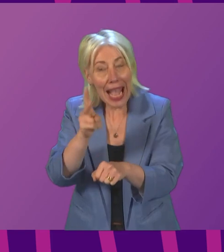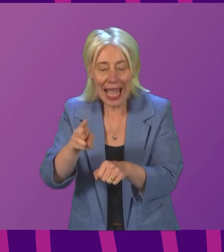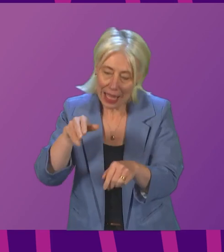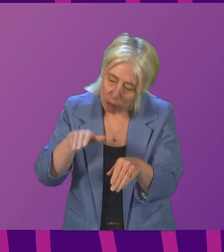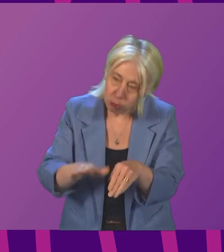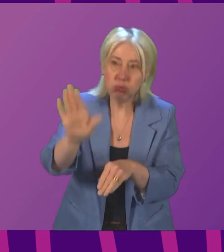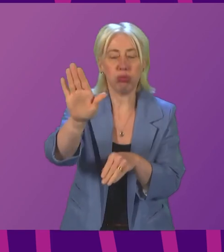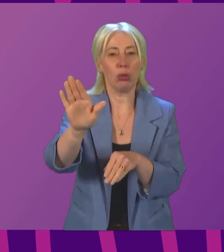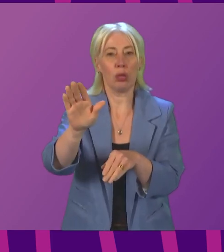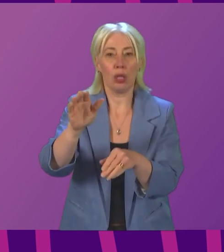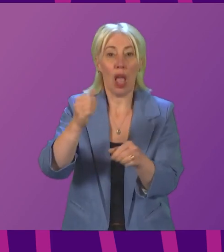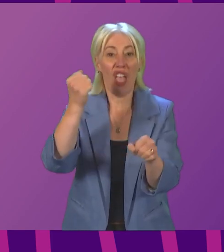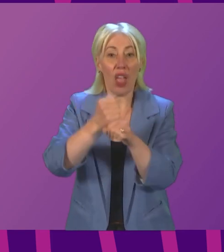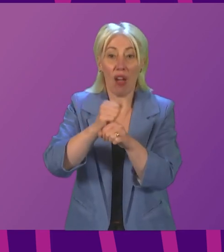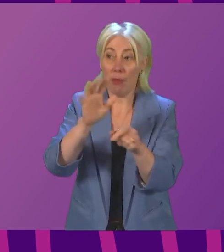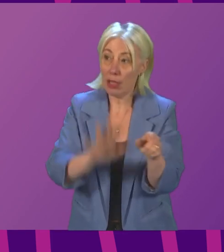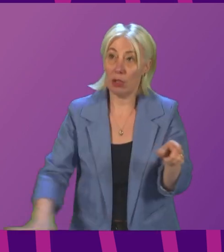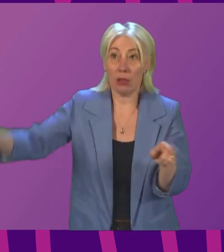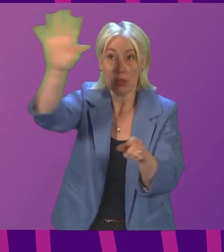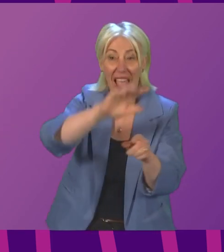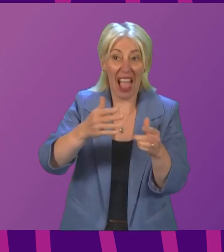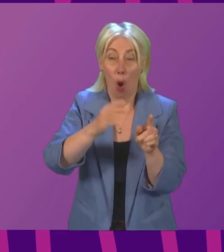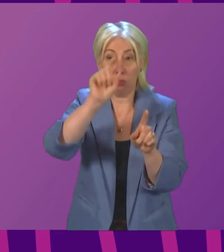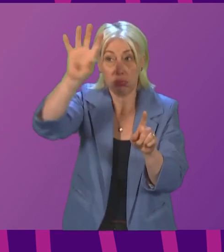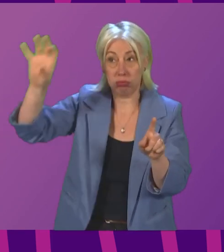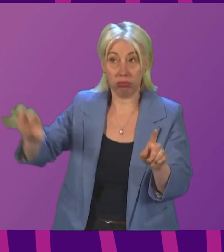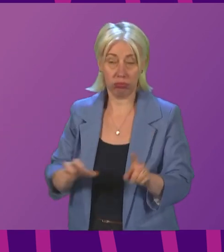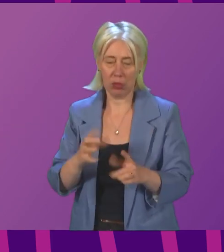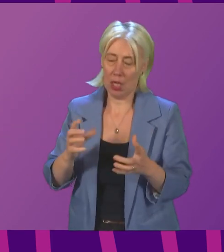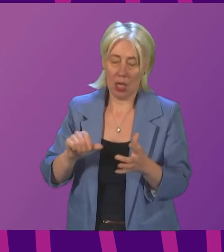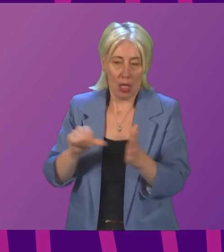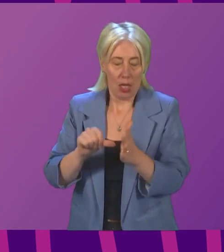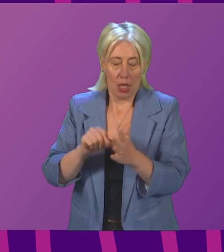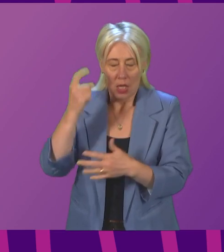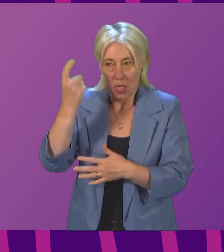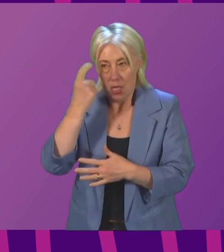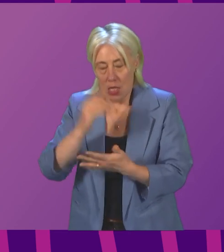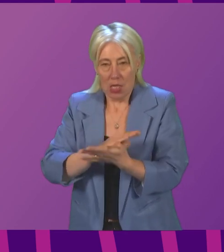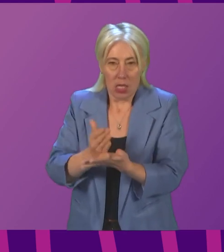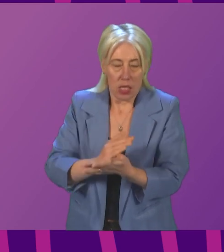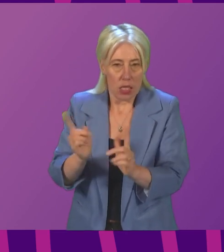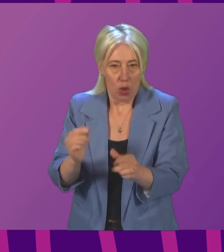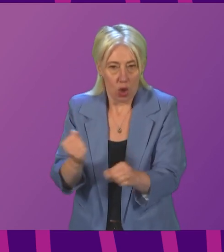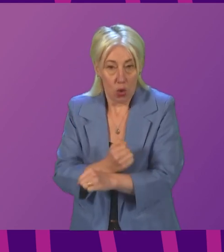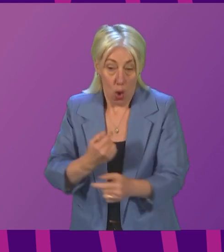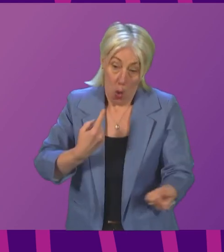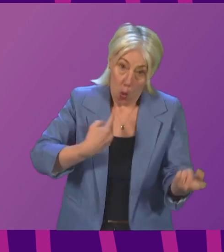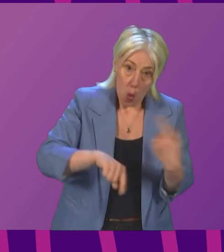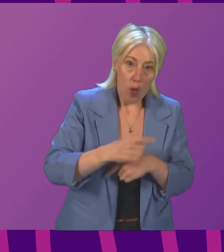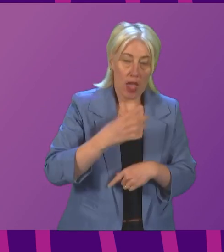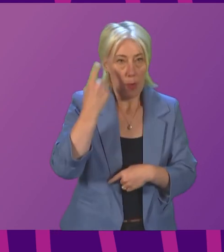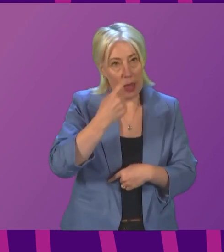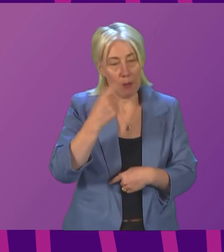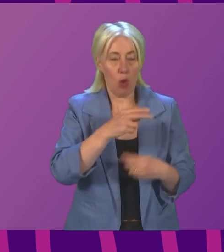governments everywhere are once again having to grapple with the most difficult decisions. We are seeking to do that in a